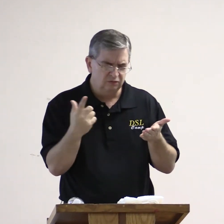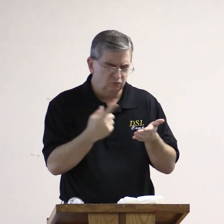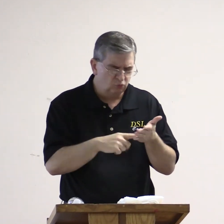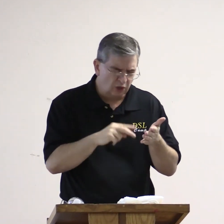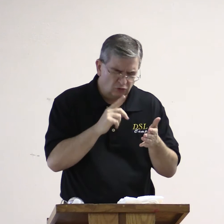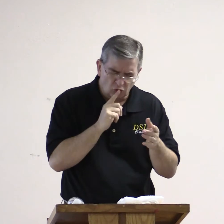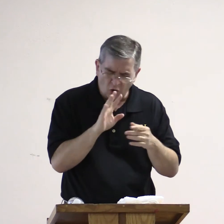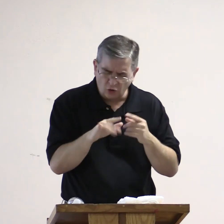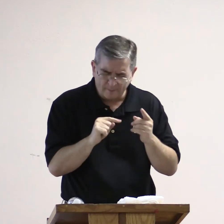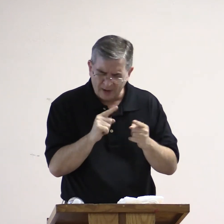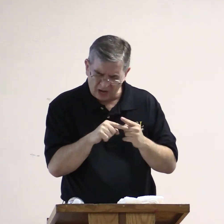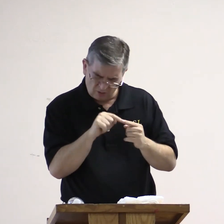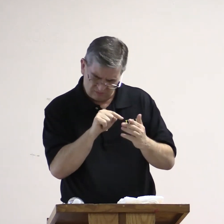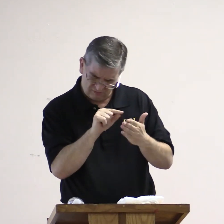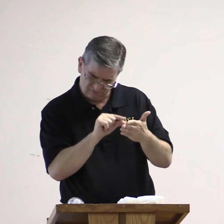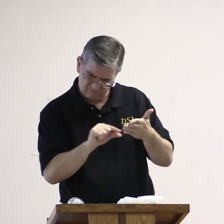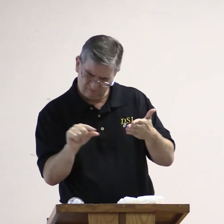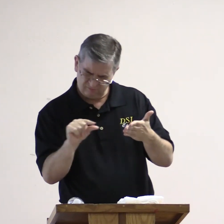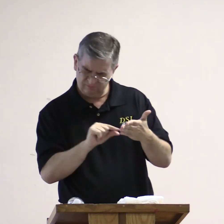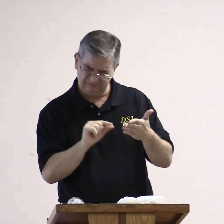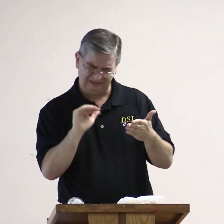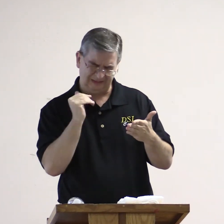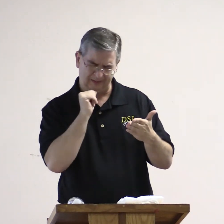The lead from the verses that it talks about.